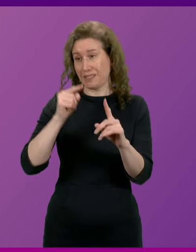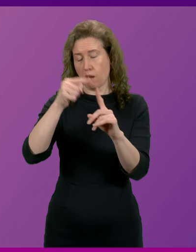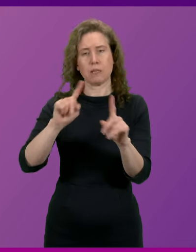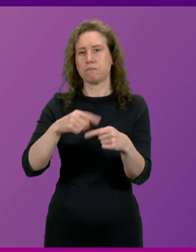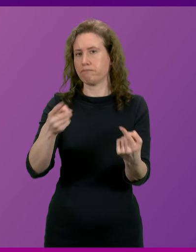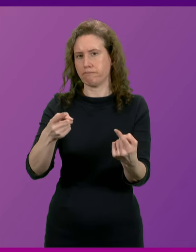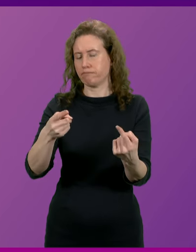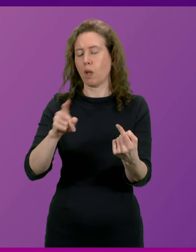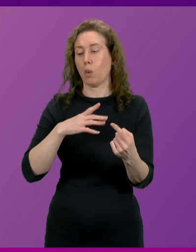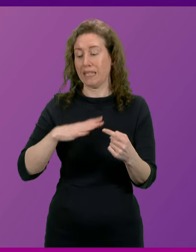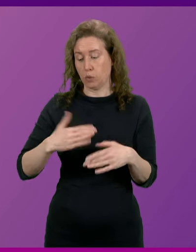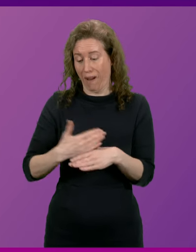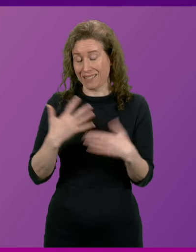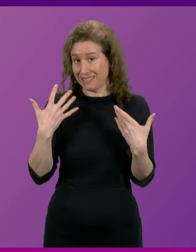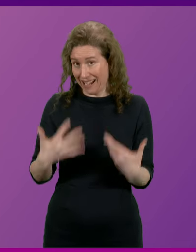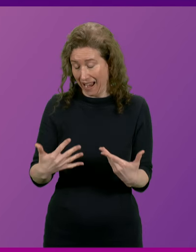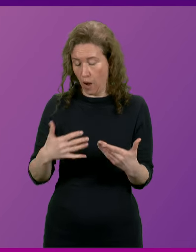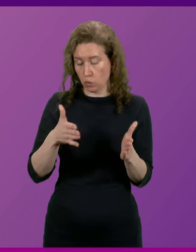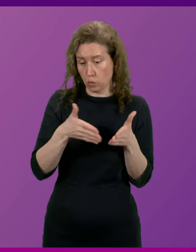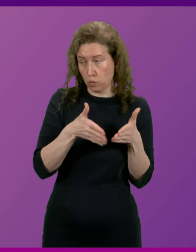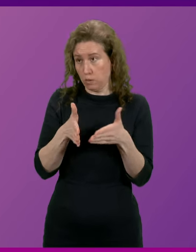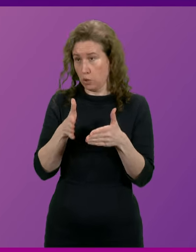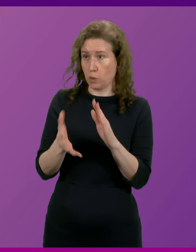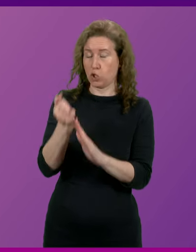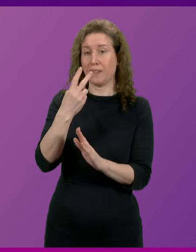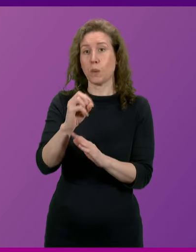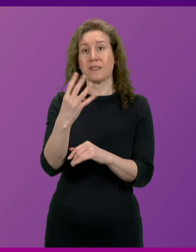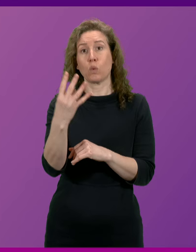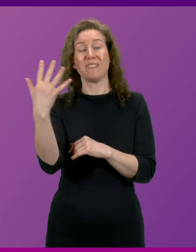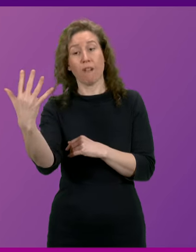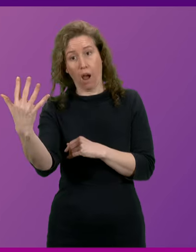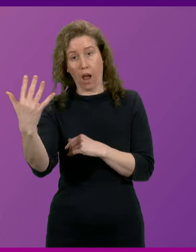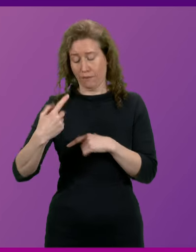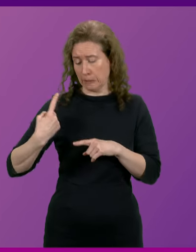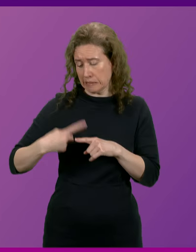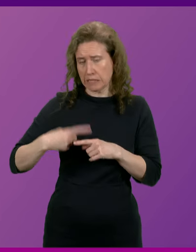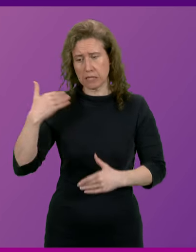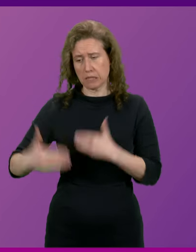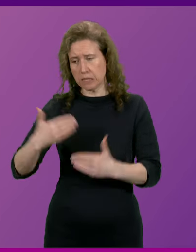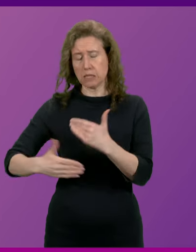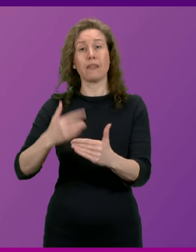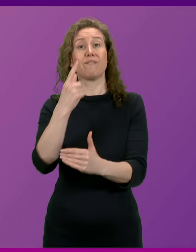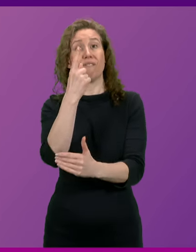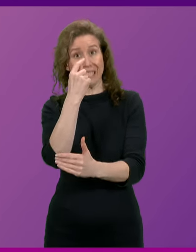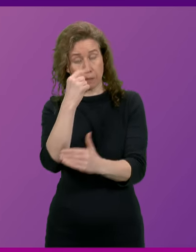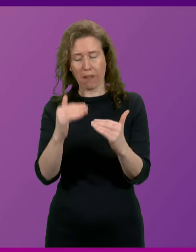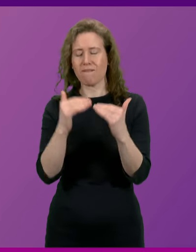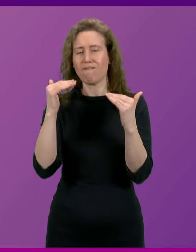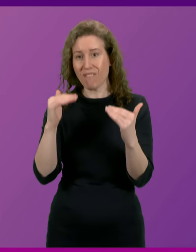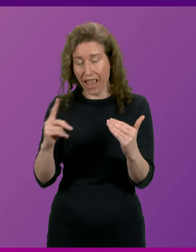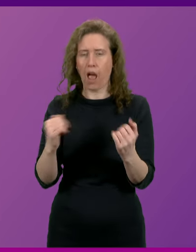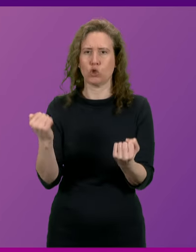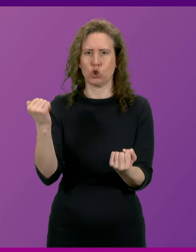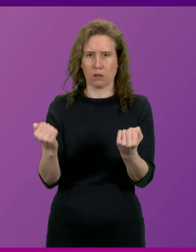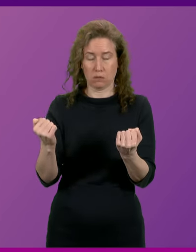reach. We must act now to chart a course to 2045 at a pace and on a scale that are feasible, fair and just.